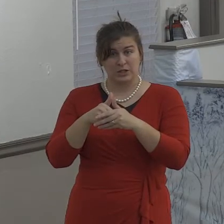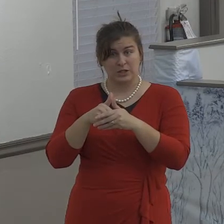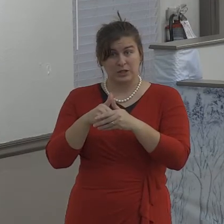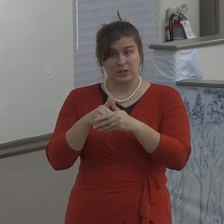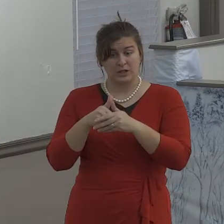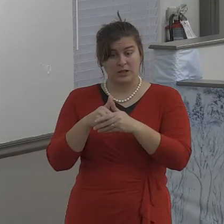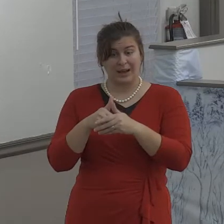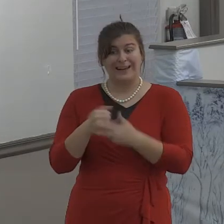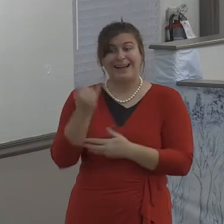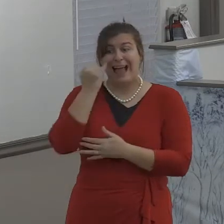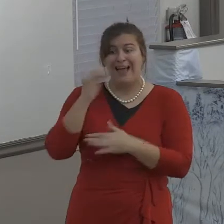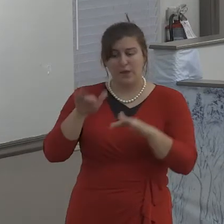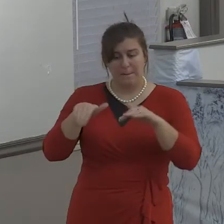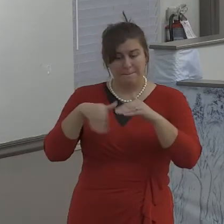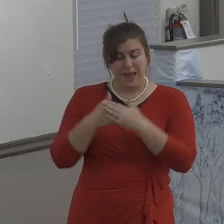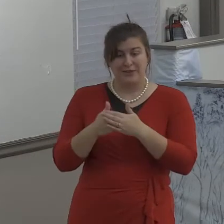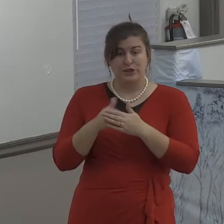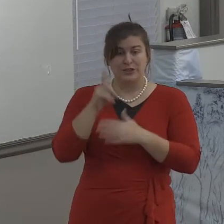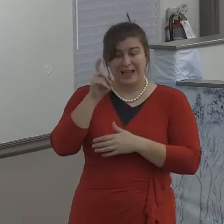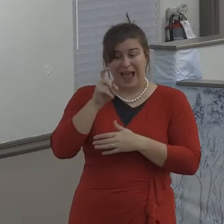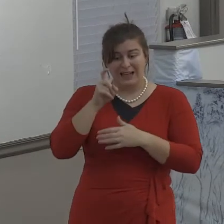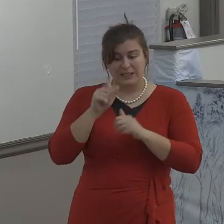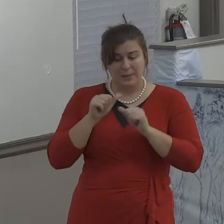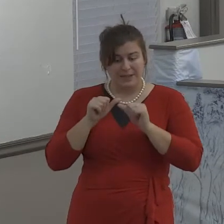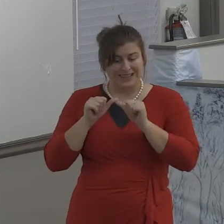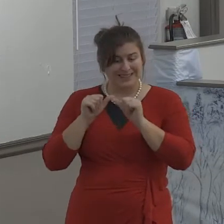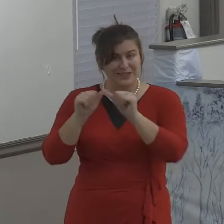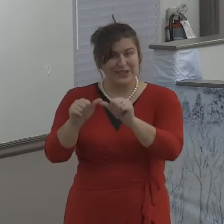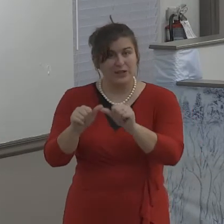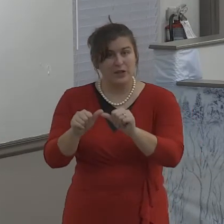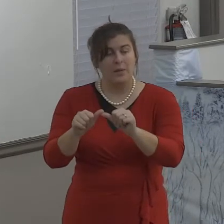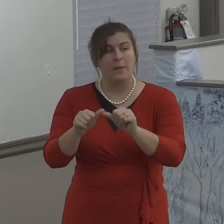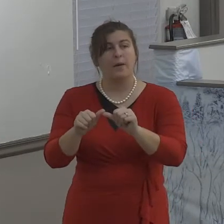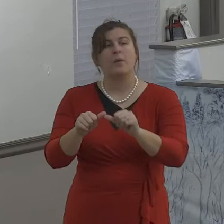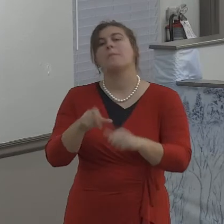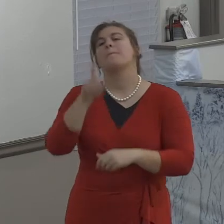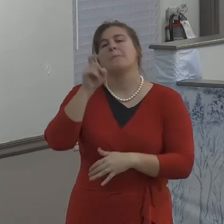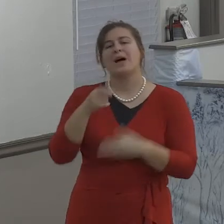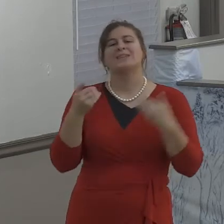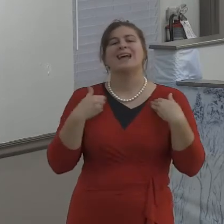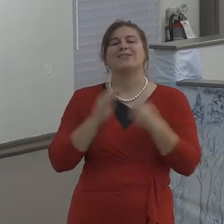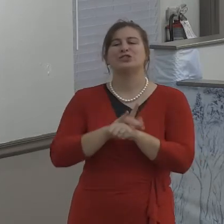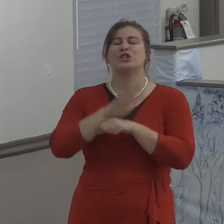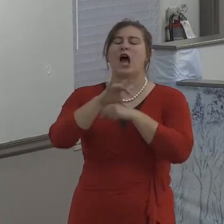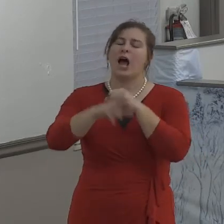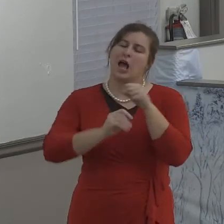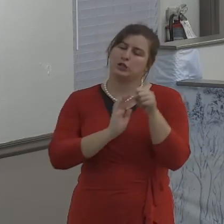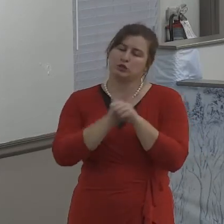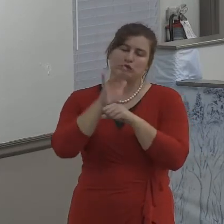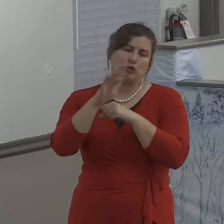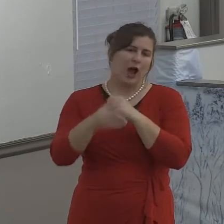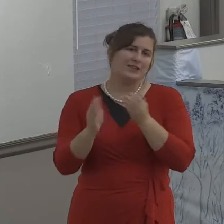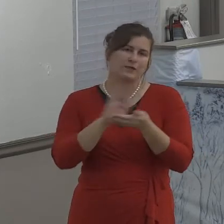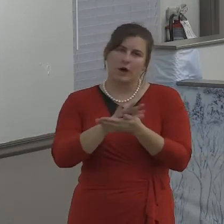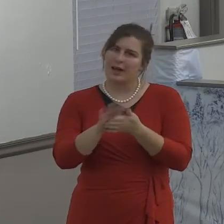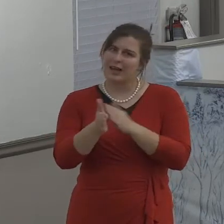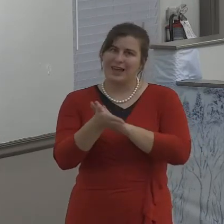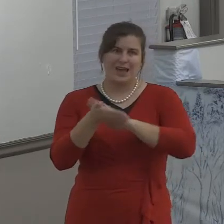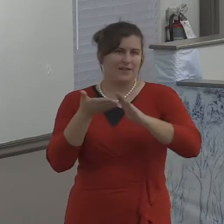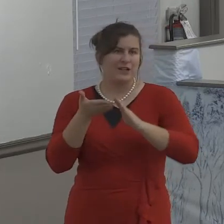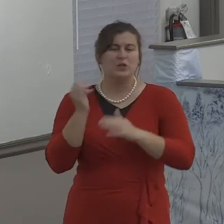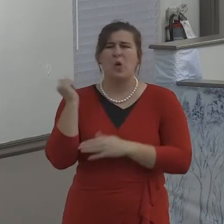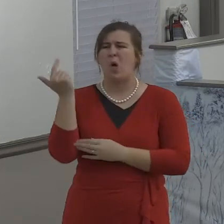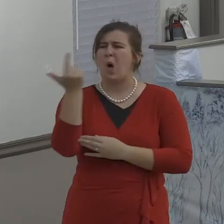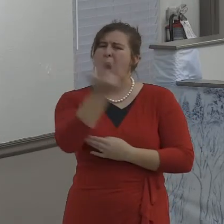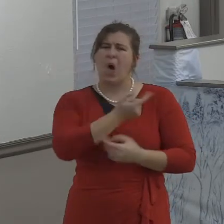Pressures of life can get to every single one of us and the next thing you know something comes out of our mouth that shouldn't have come